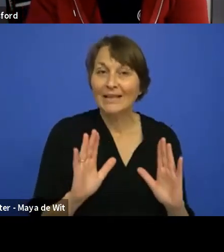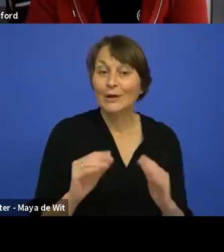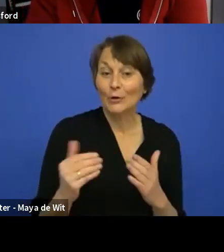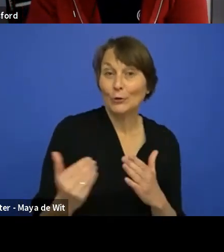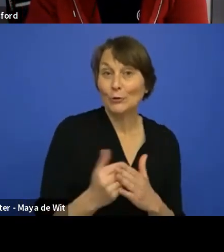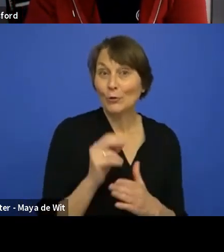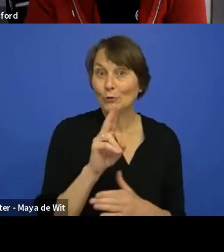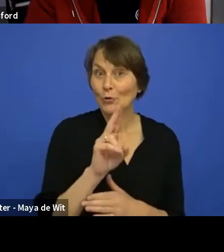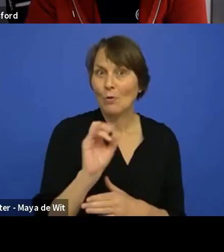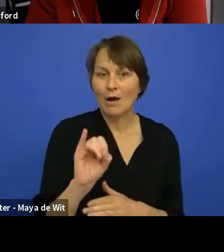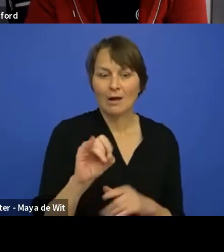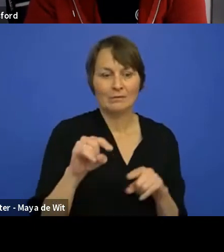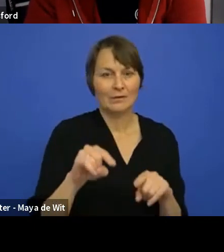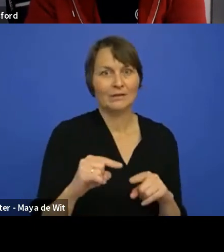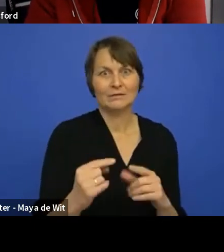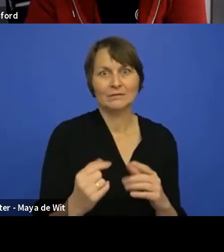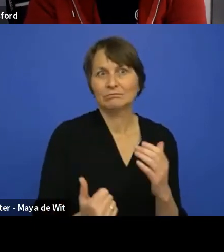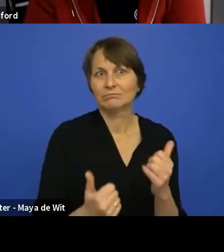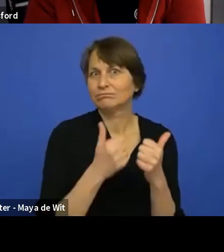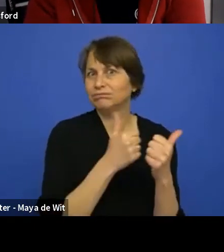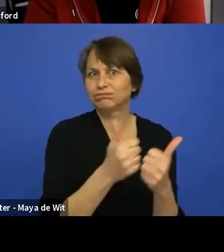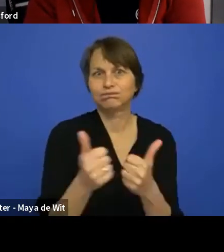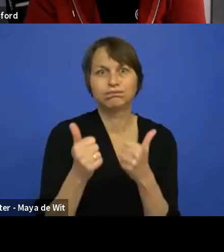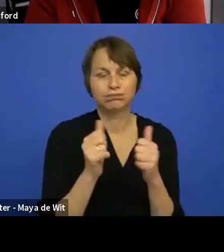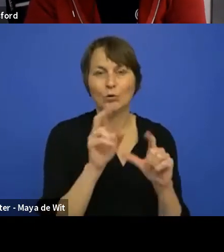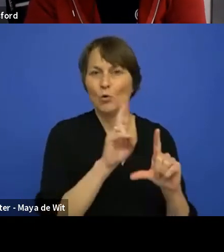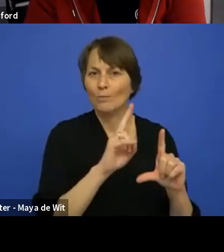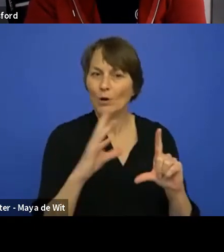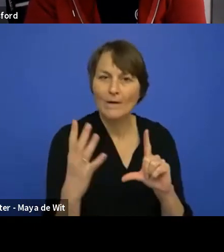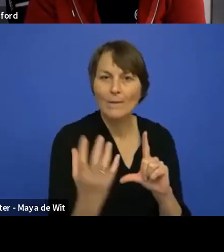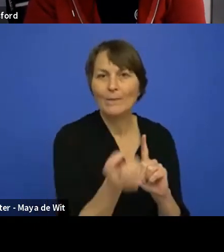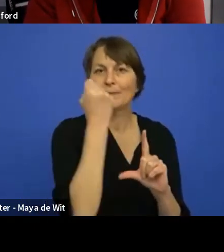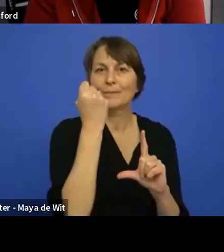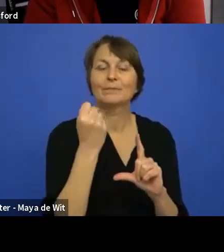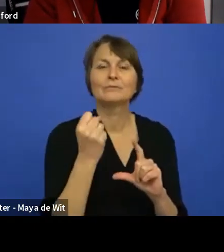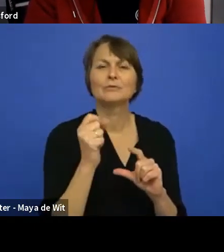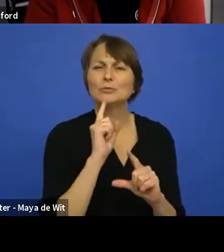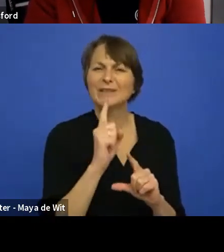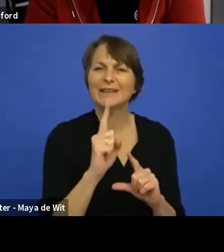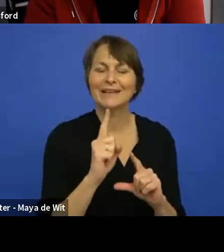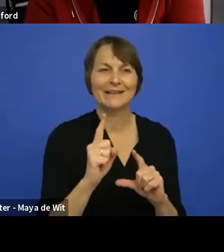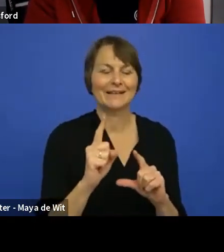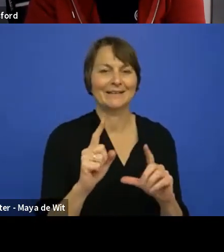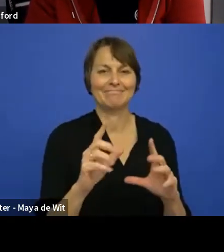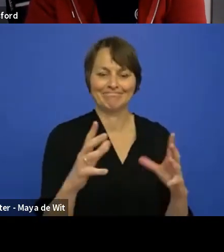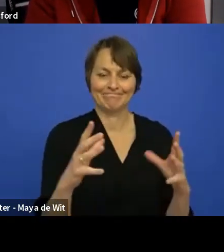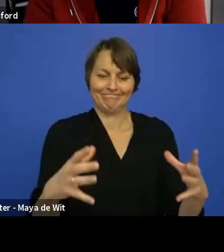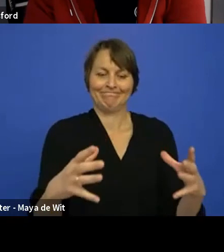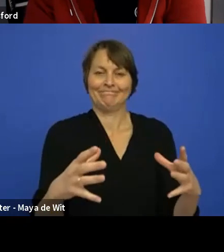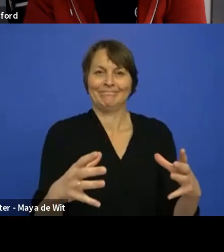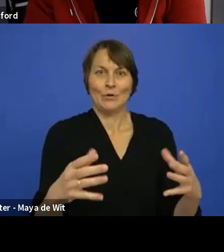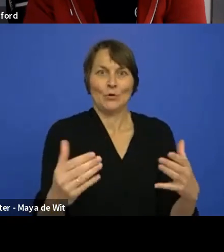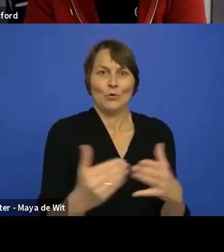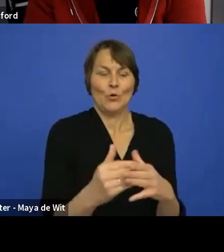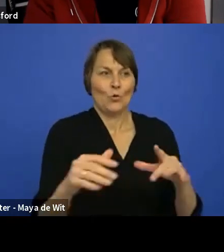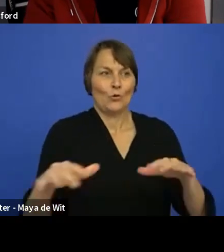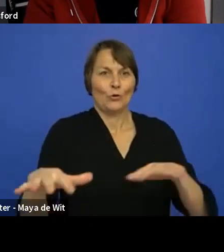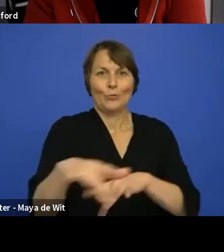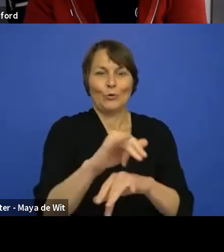opportunity for Umbraco to, to kind of reach out to a, a whole new community. And so I think it's